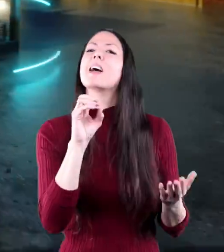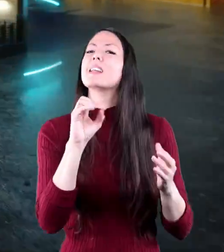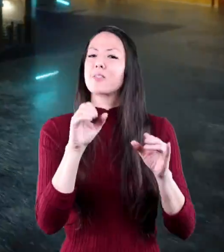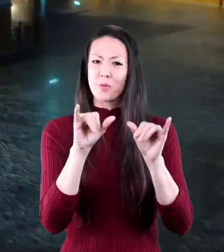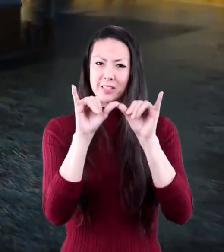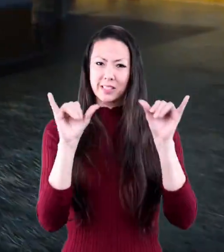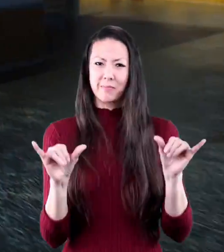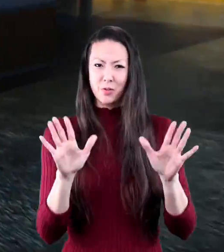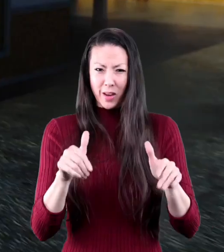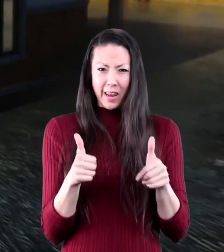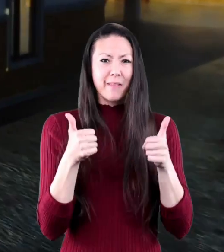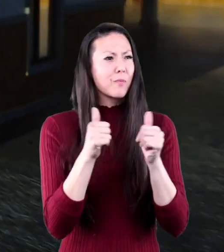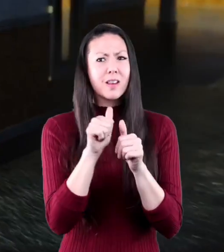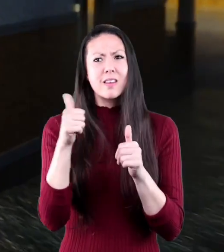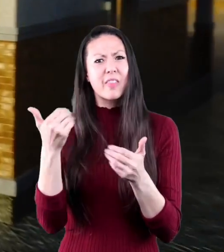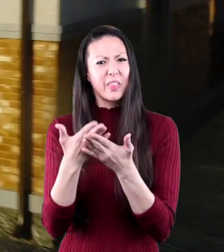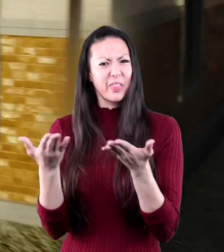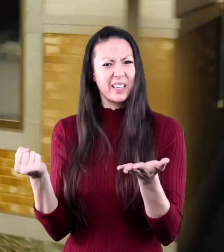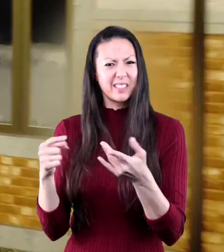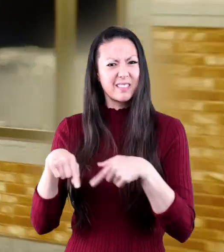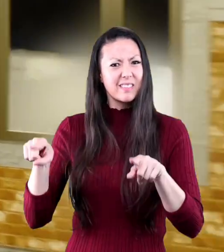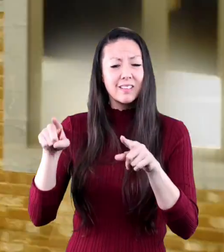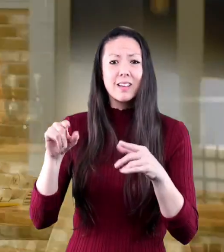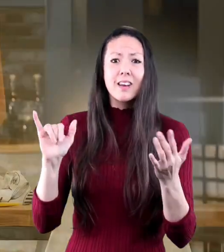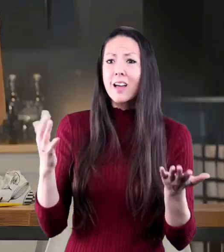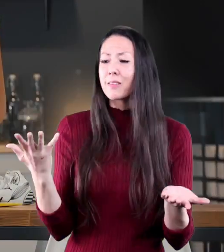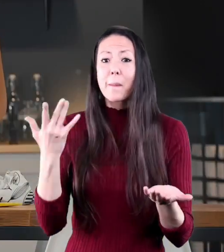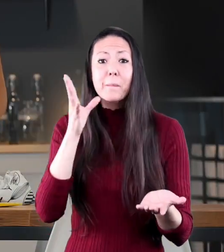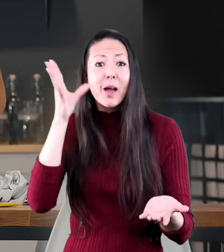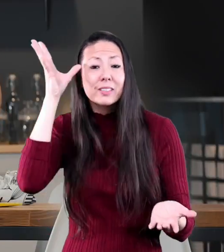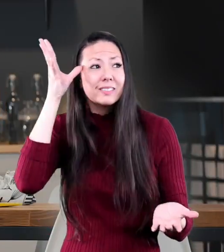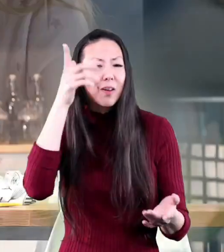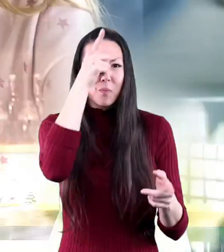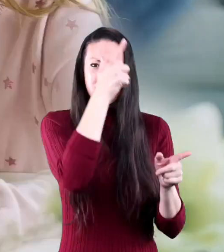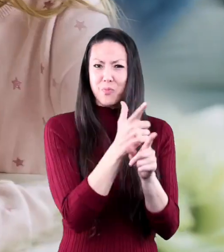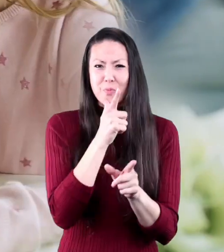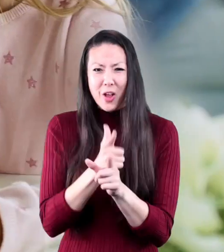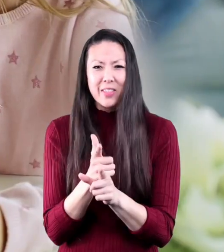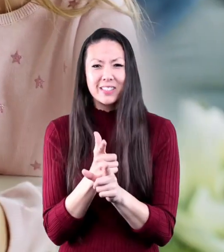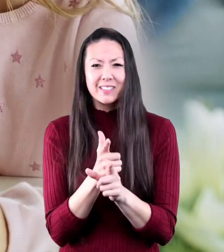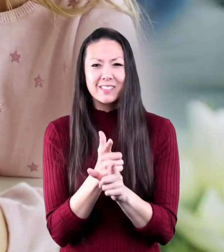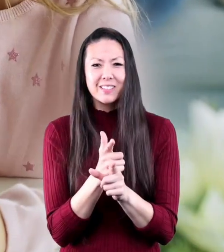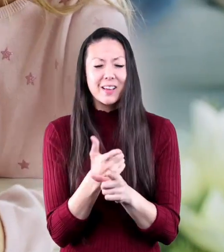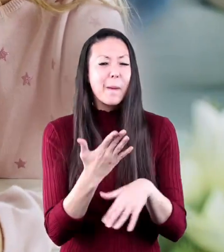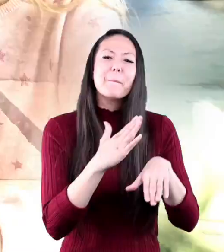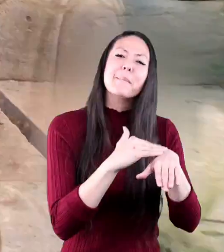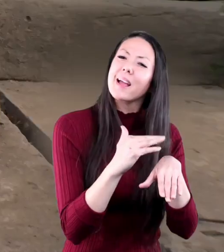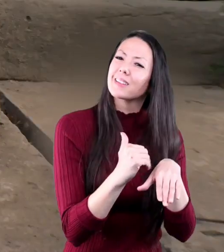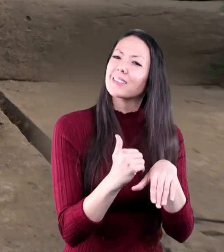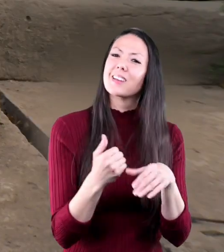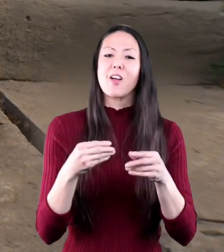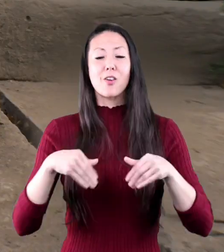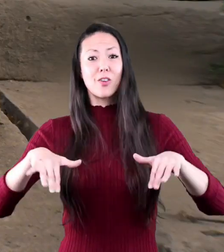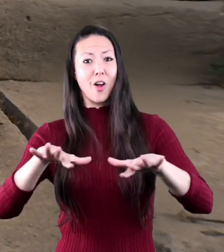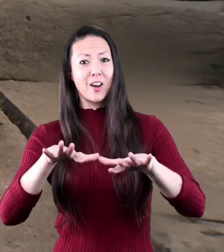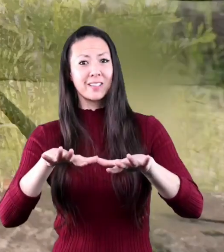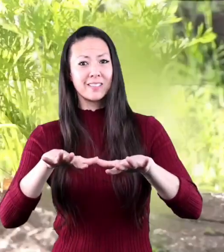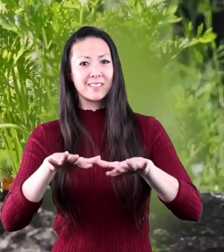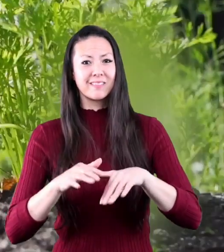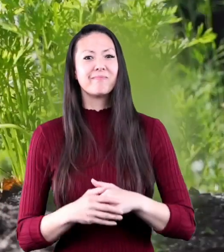ecosystem you live with other living things such as parents brothers or sisters maybe a pet a garden